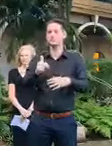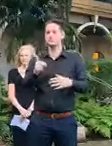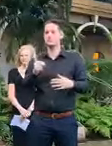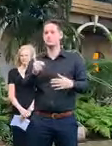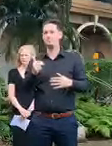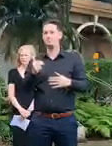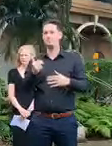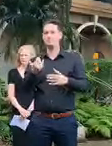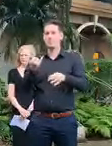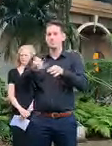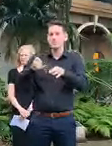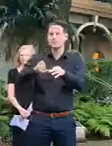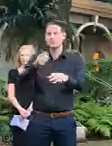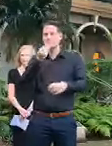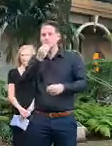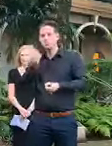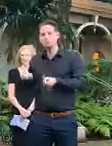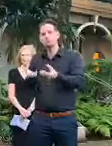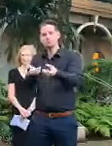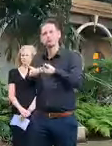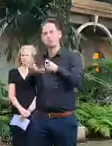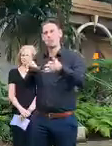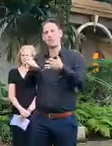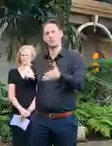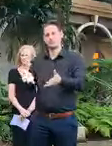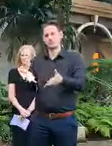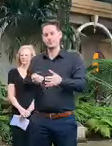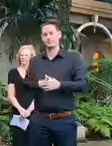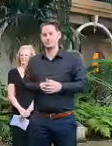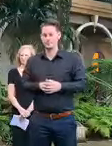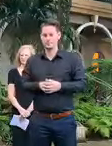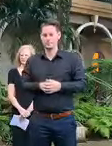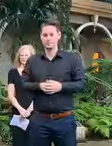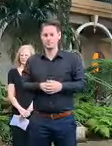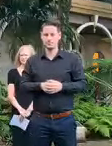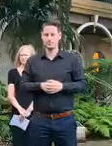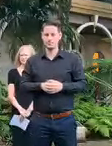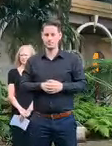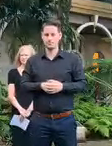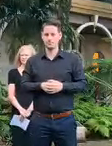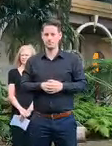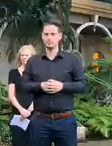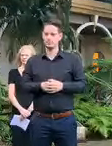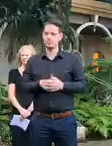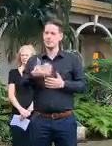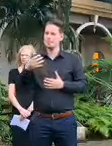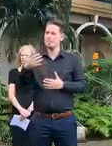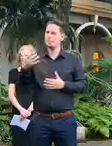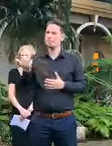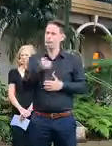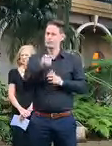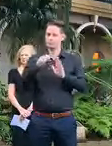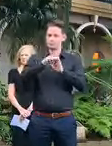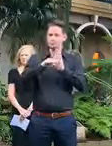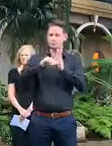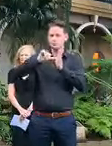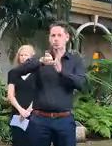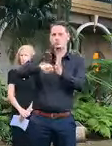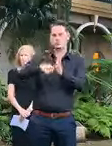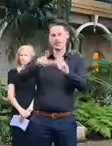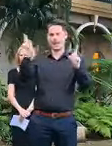supplies of food. It's very important that we put in these protective measures now.